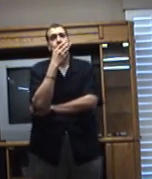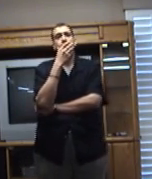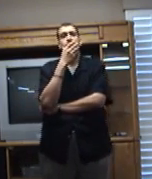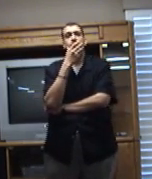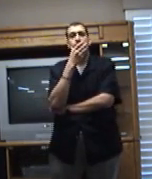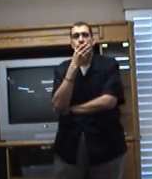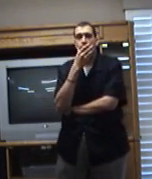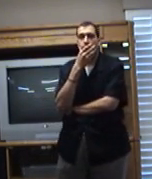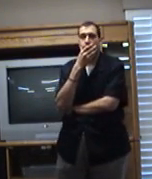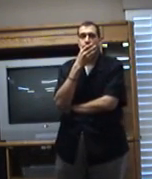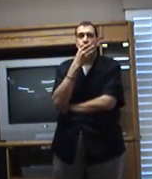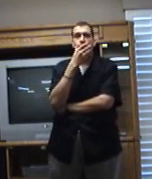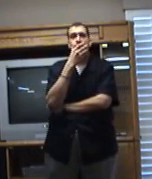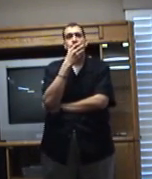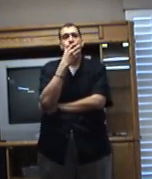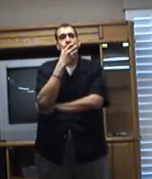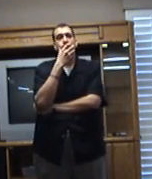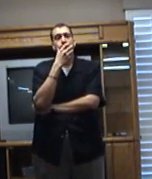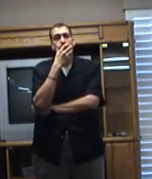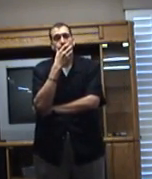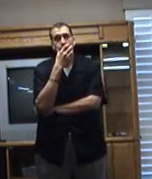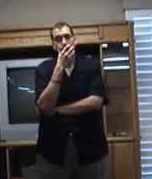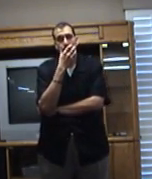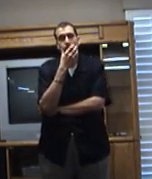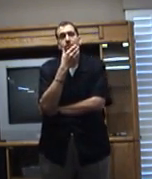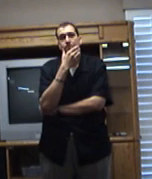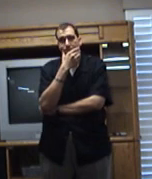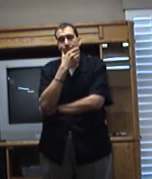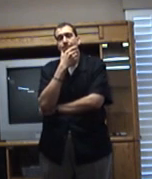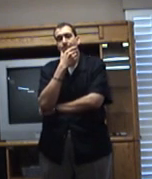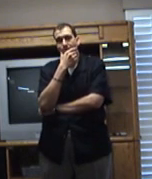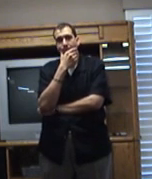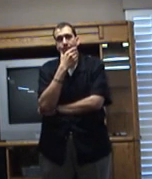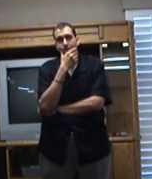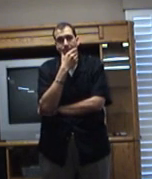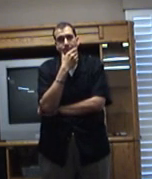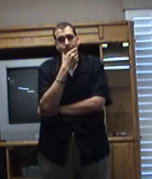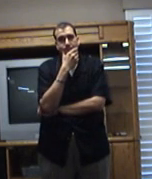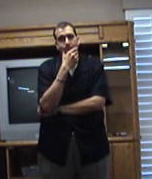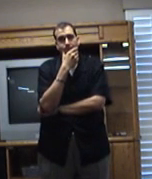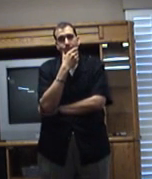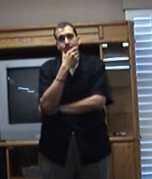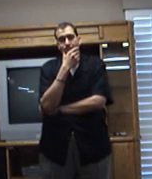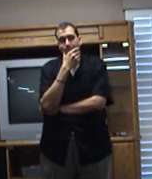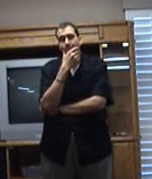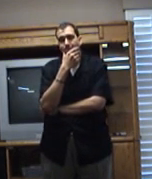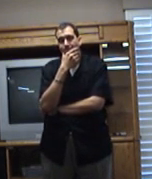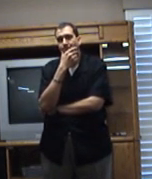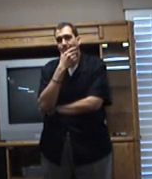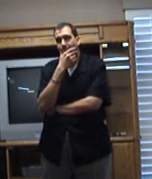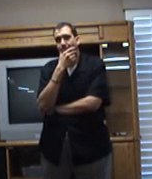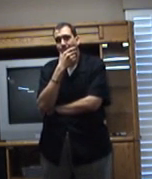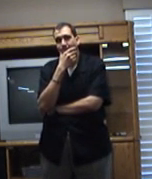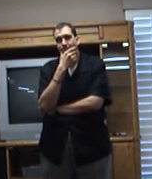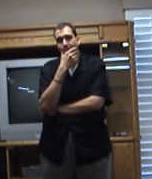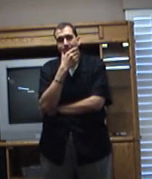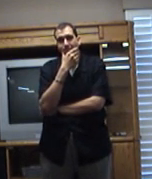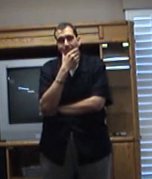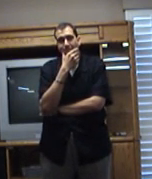he went upstairs and got awake from the surgery. He had something to drink. And because he didn't feel the pain, the nausea that led to all that vomiting, he